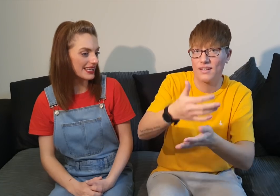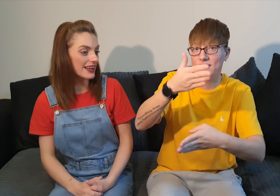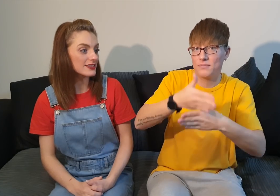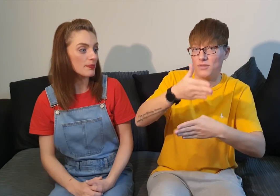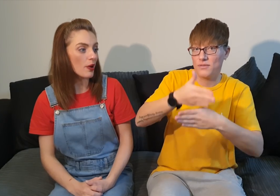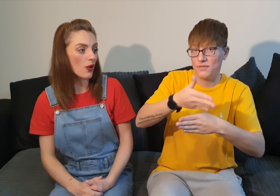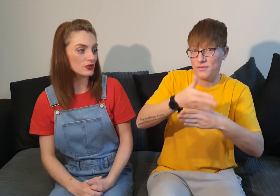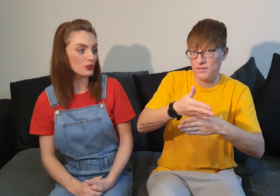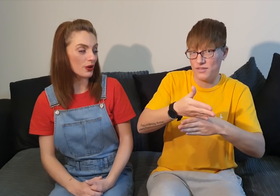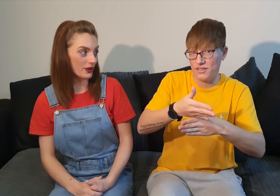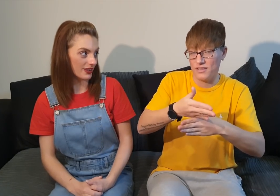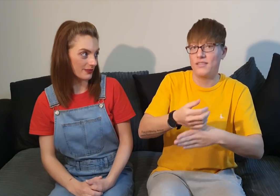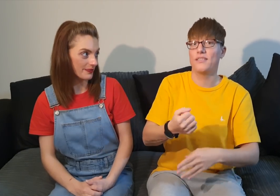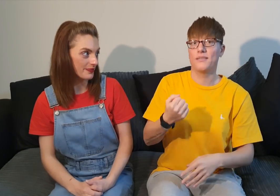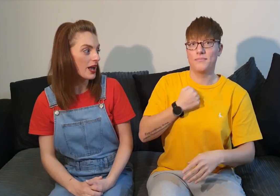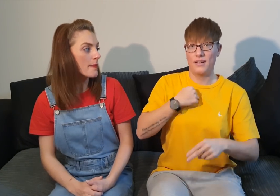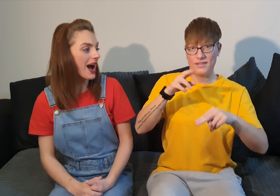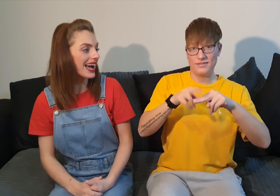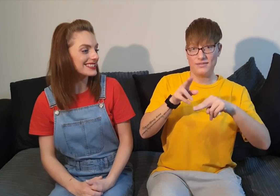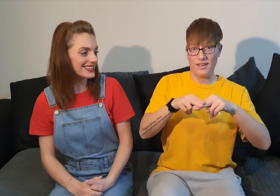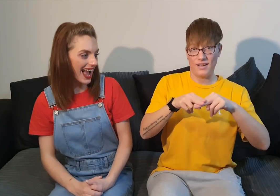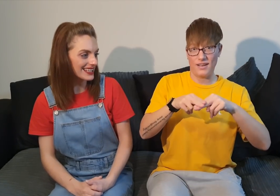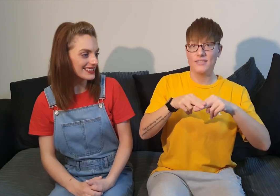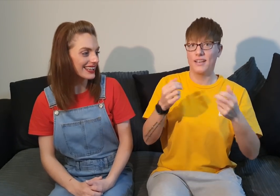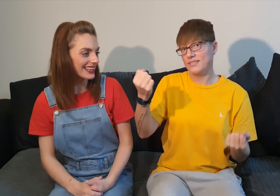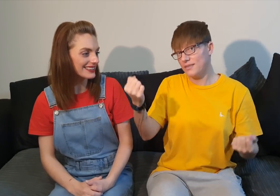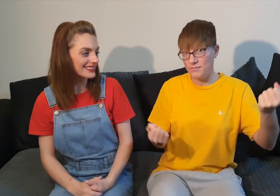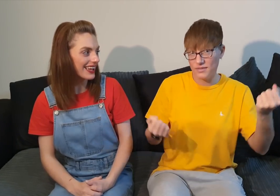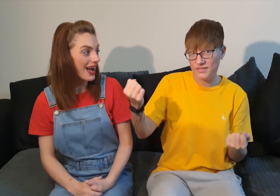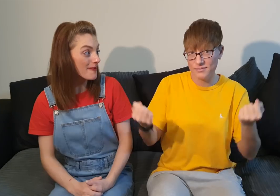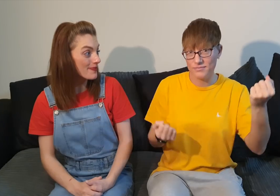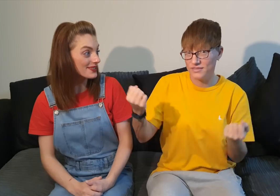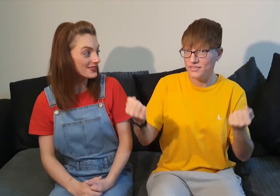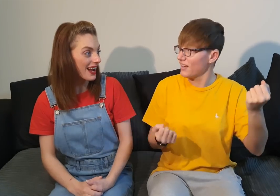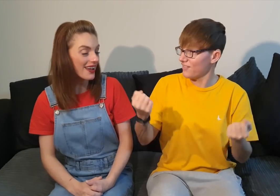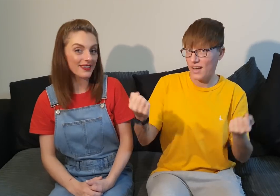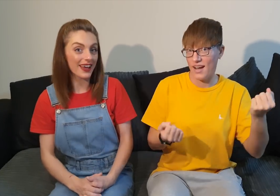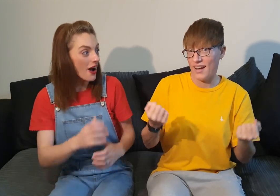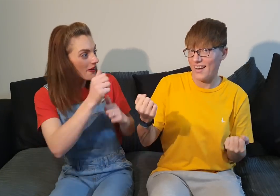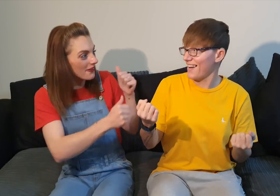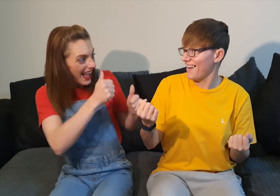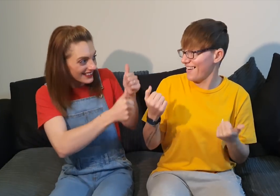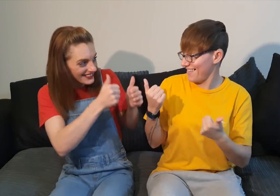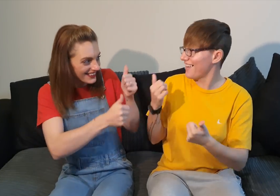a support worker my dad is a bus driver well done